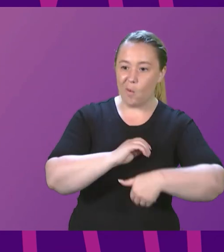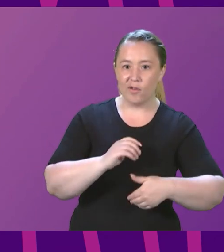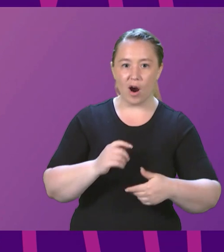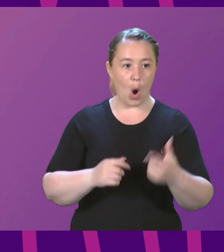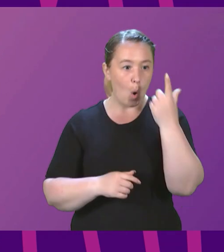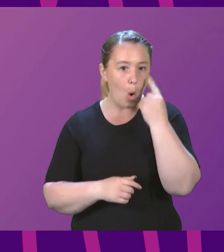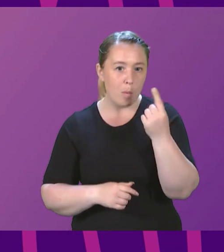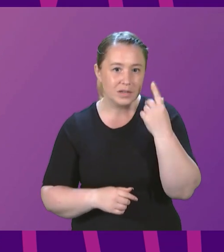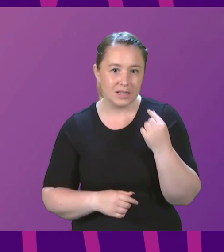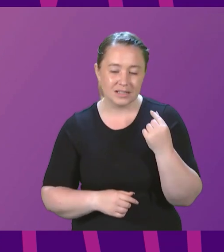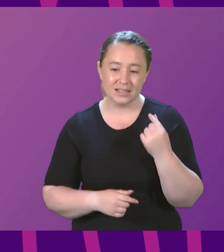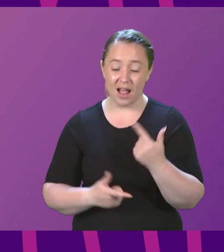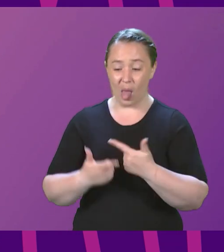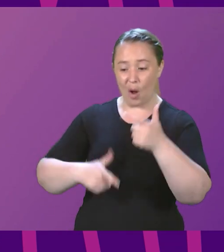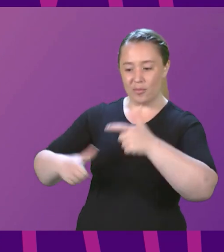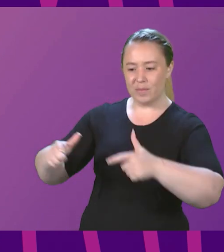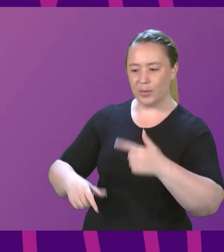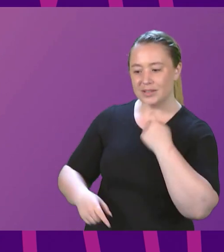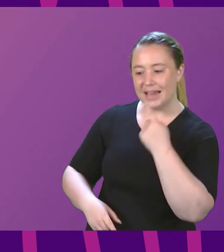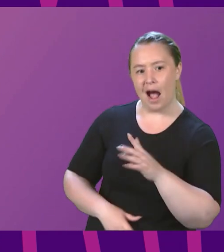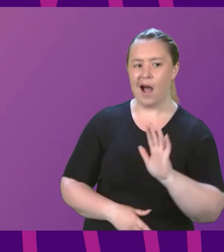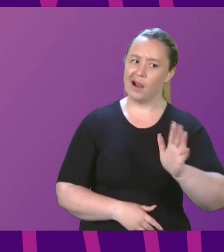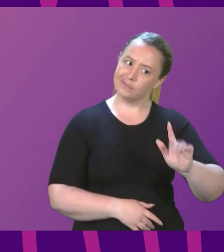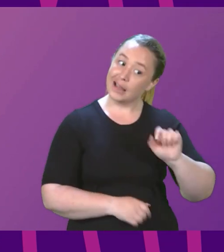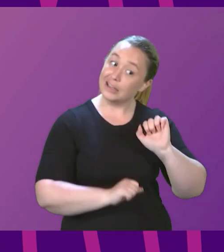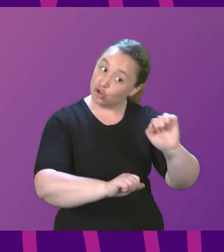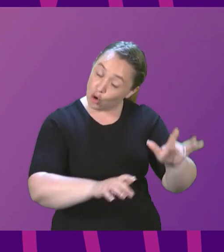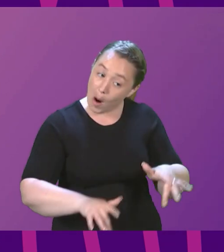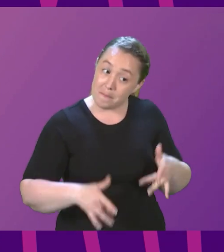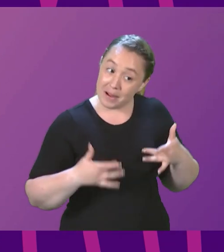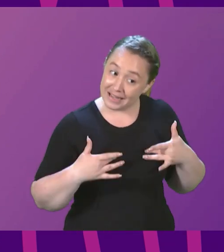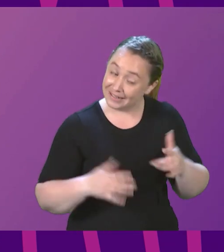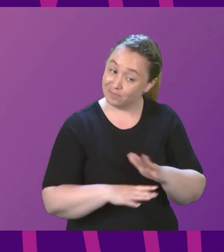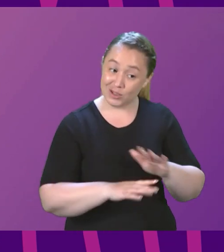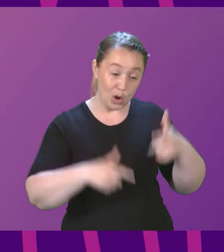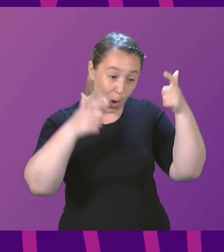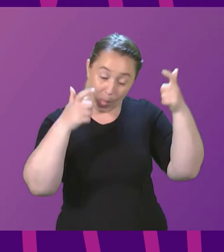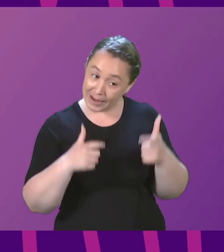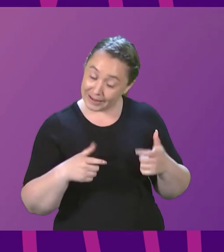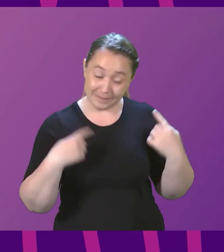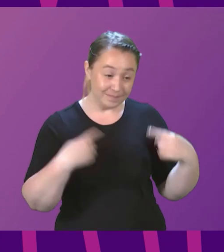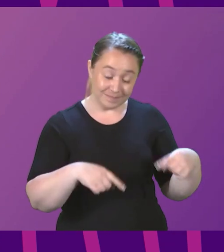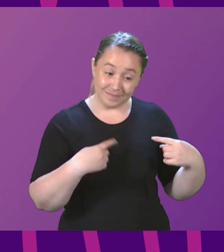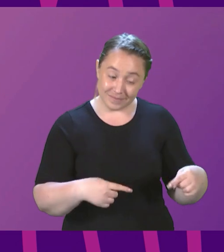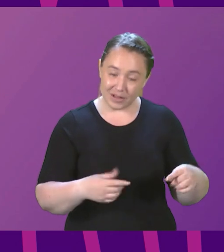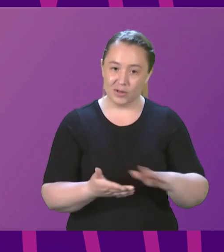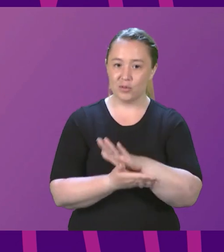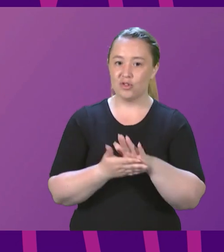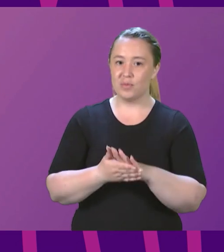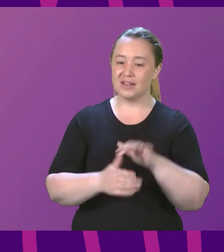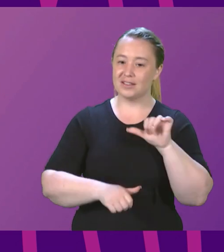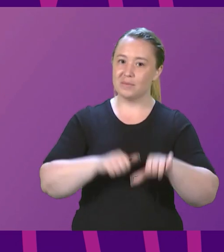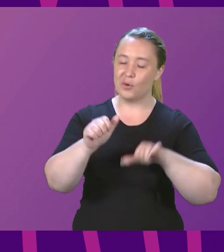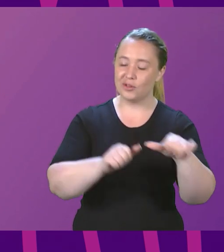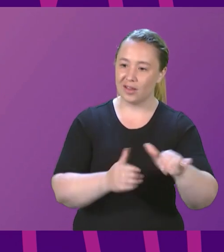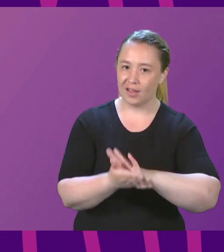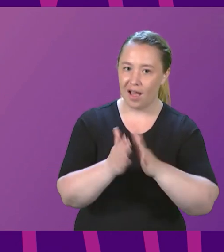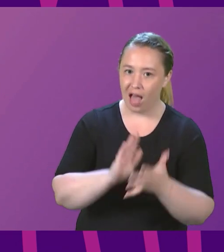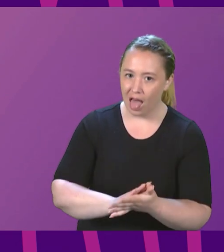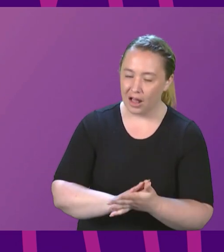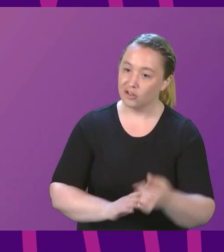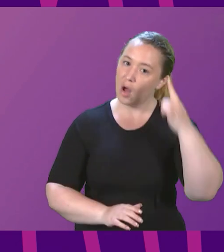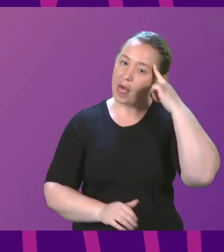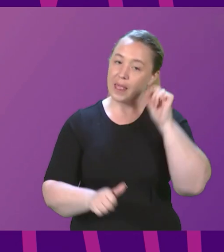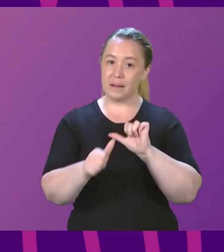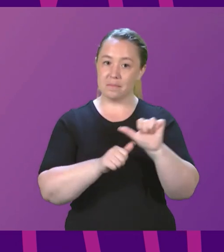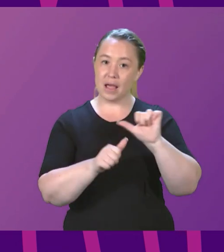only an opinion. The referendum is going to be illegal and they would undermine the process. So I think it is better to ask the